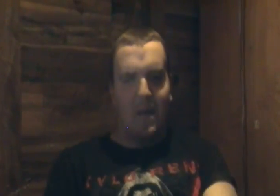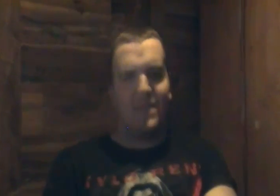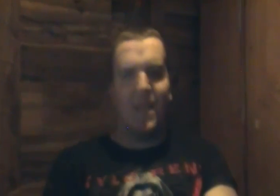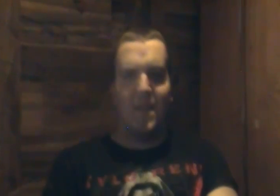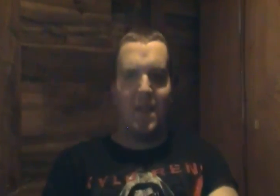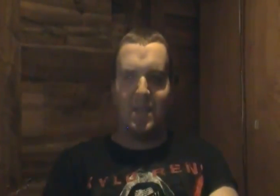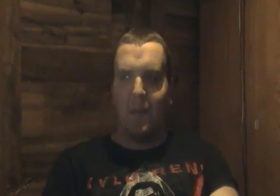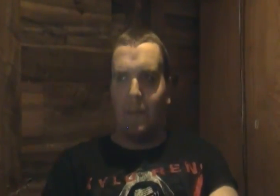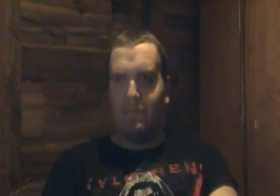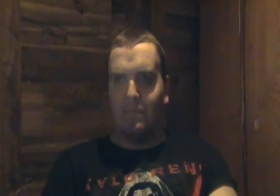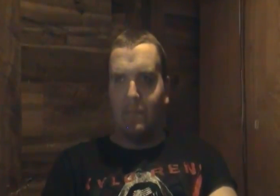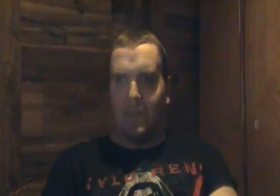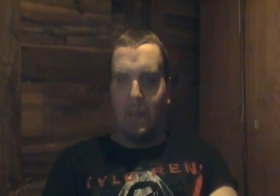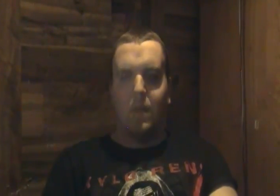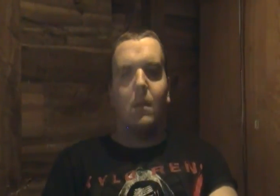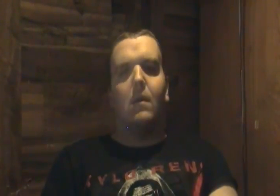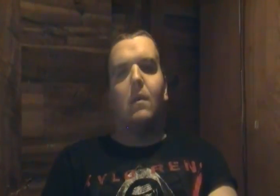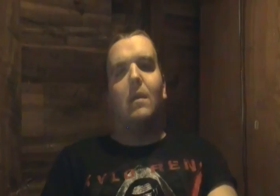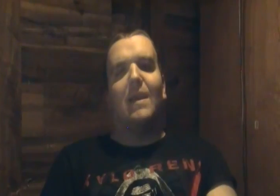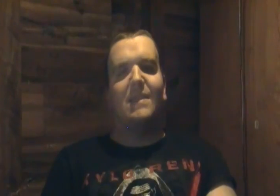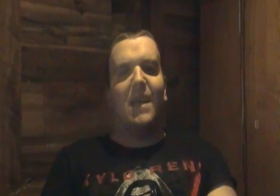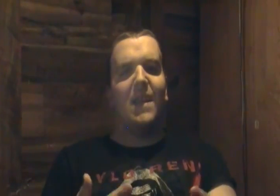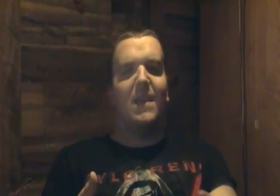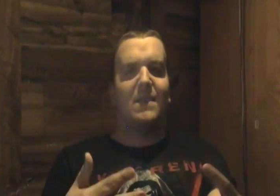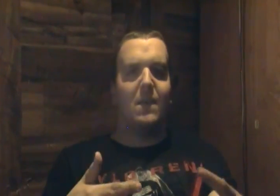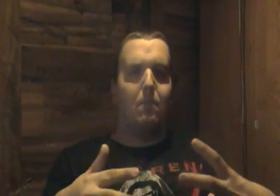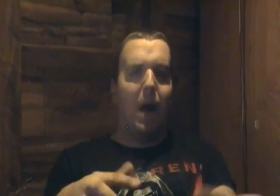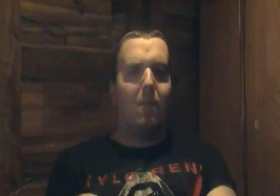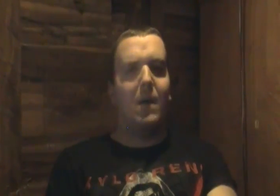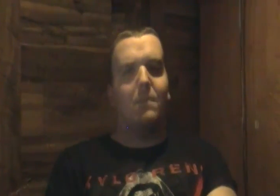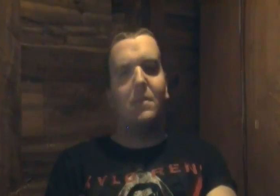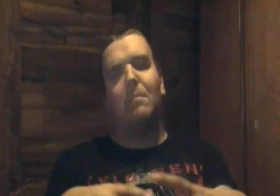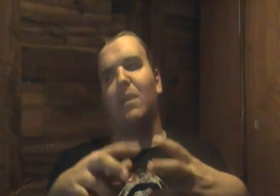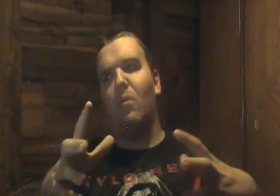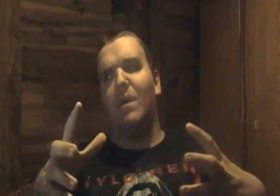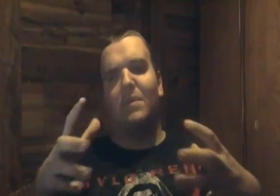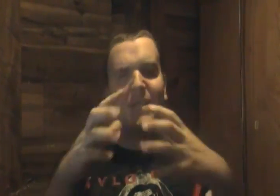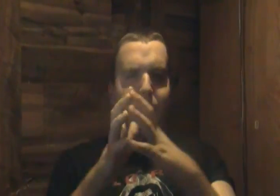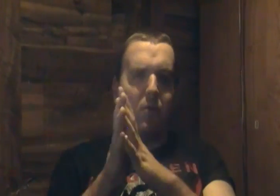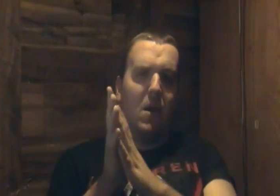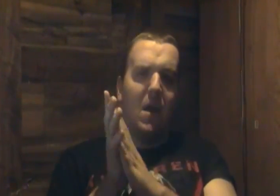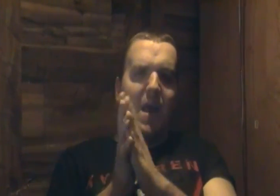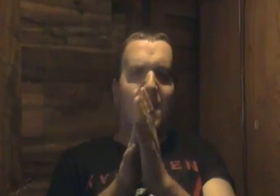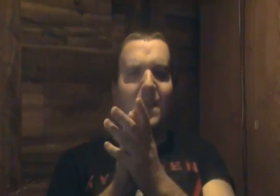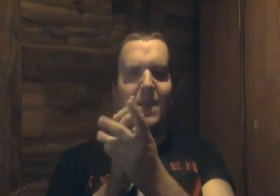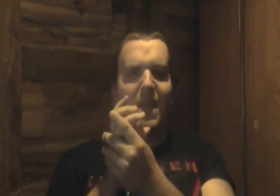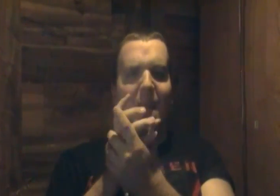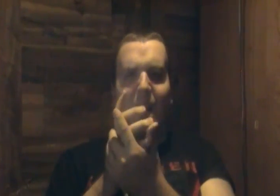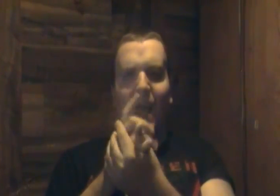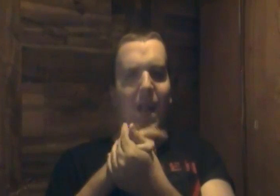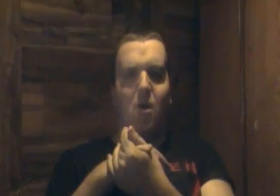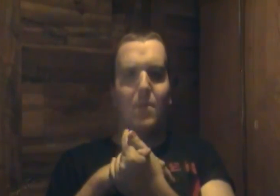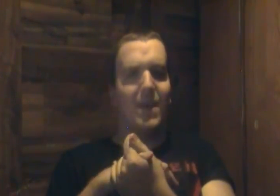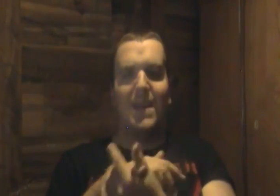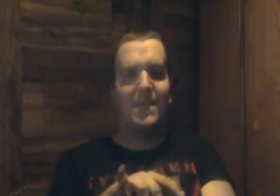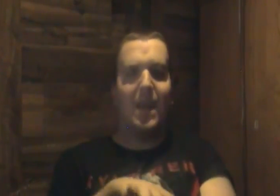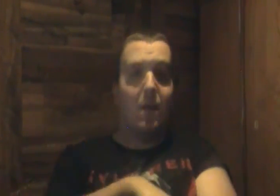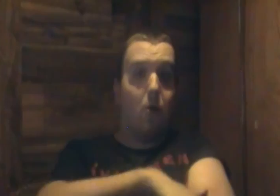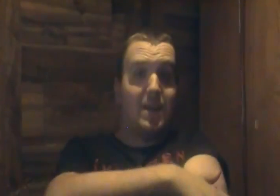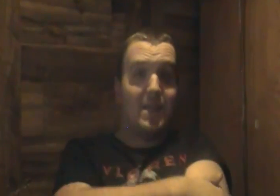is setting this um is setting this bomb up to blow up the temple and they're saying god i hope your kids aren't